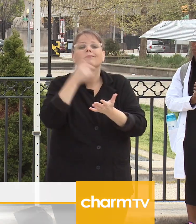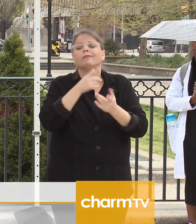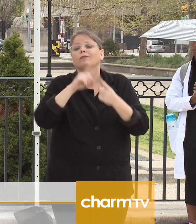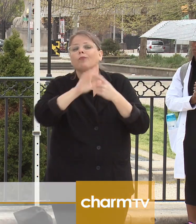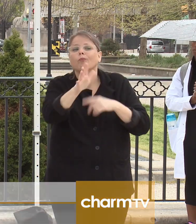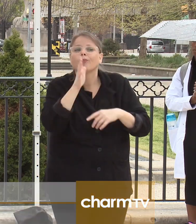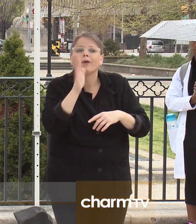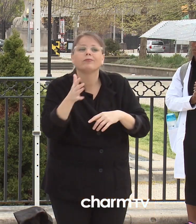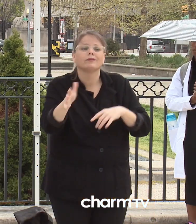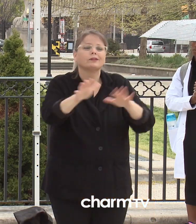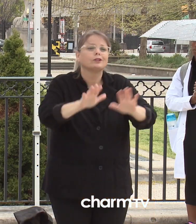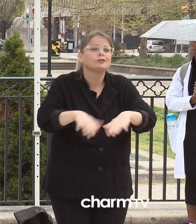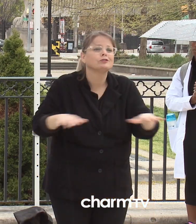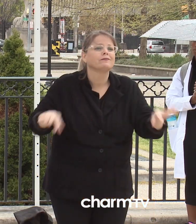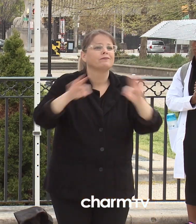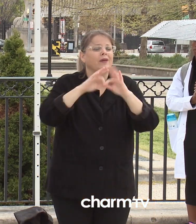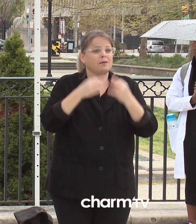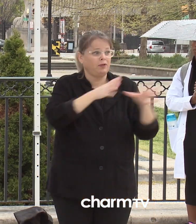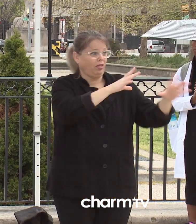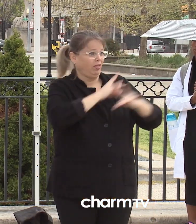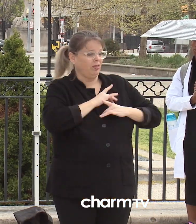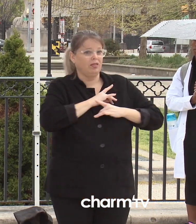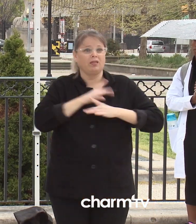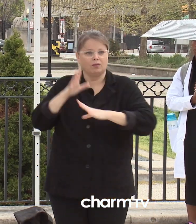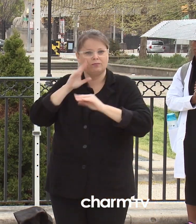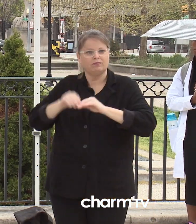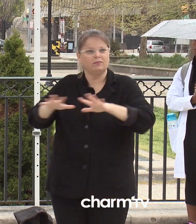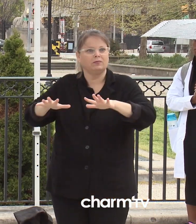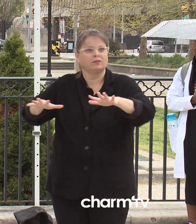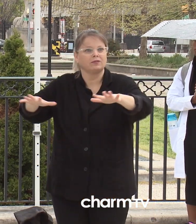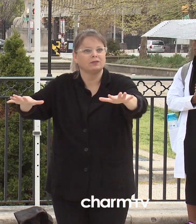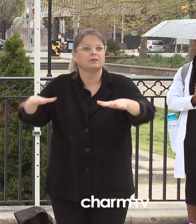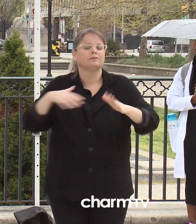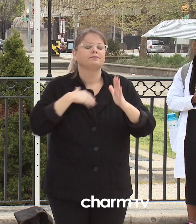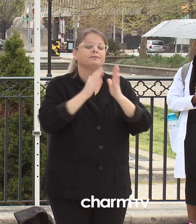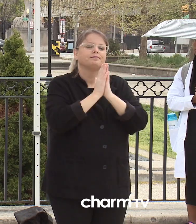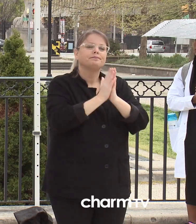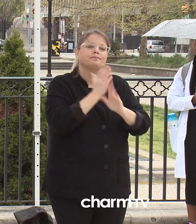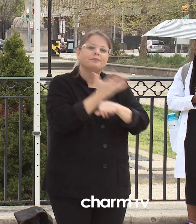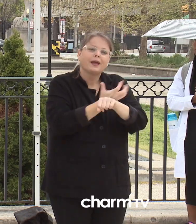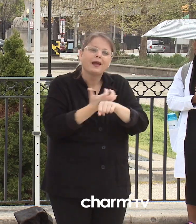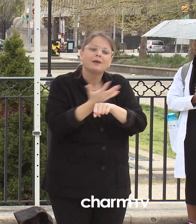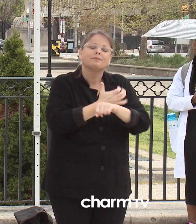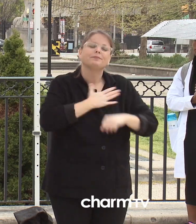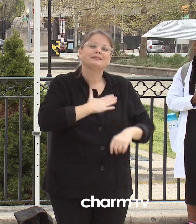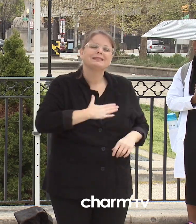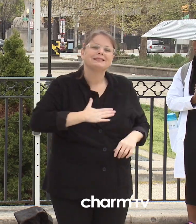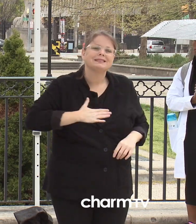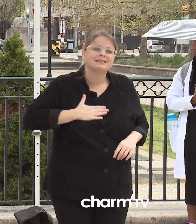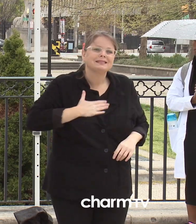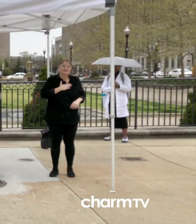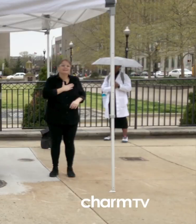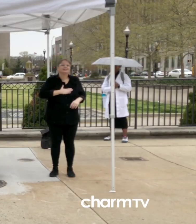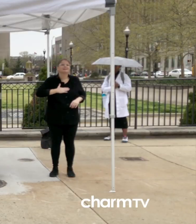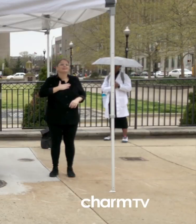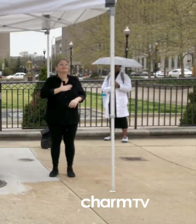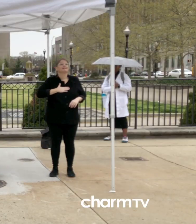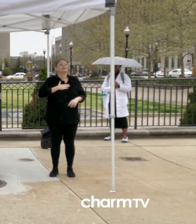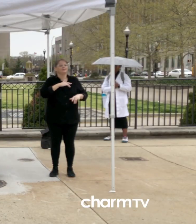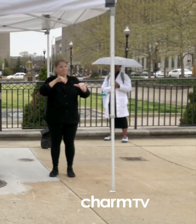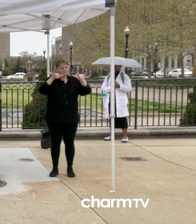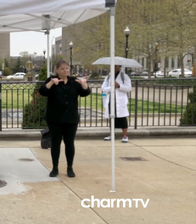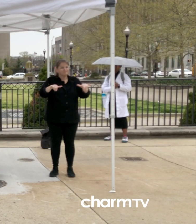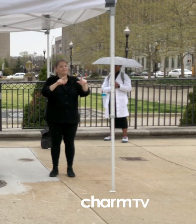affect them as well. So I'm asking and begging for you to practice a social distancing. We'll take a few questions. The